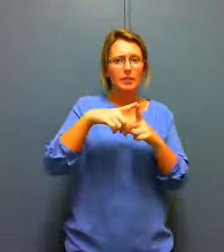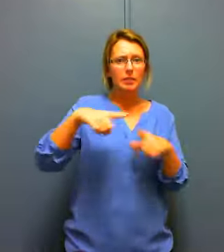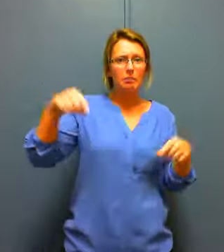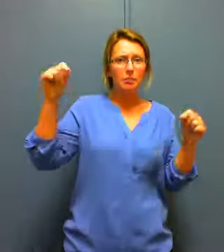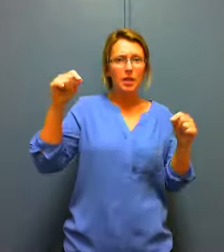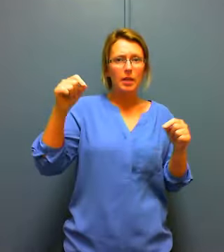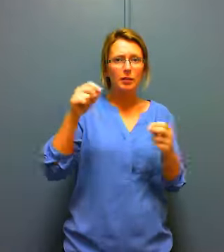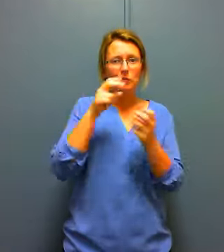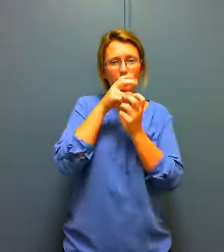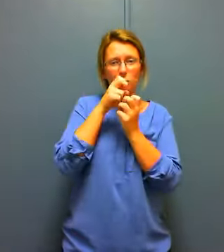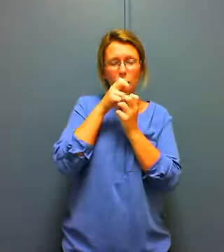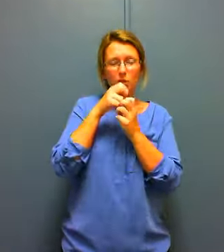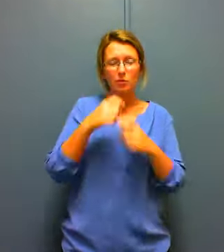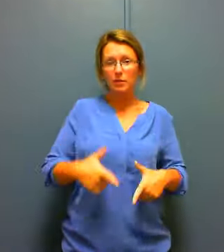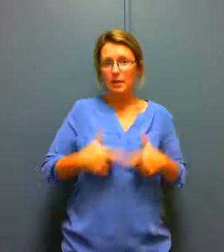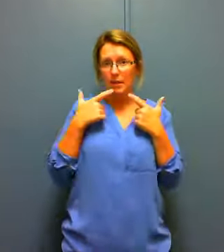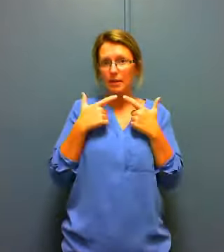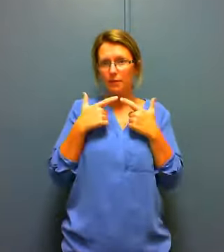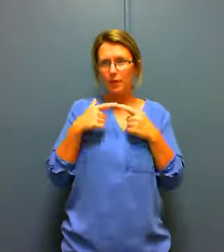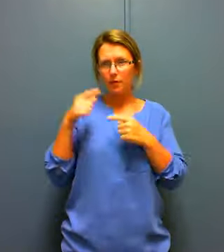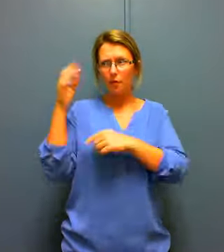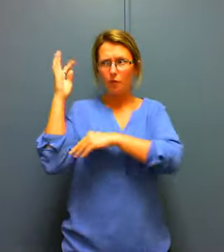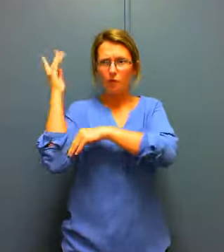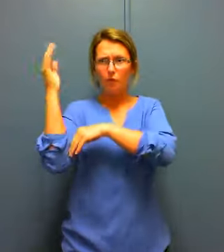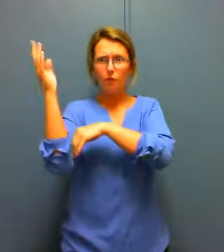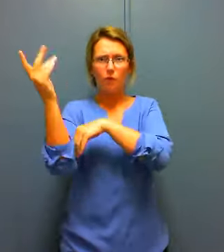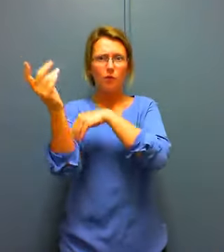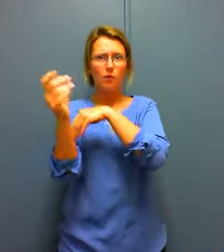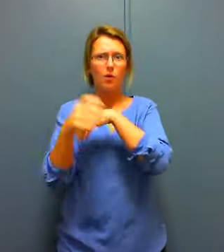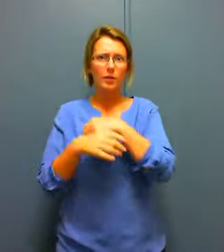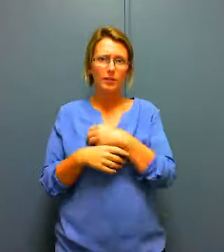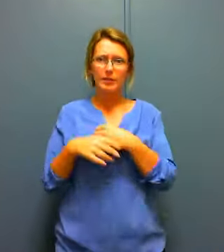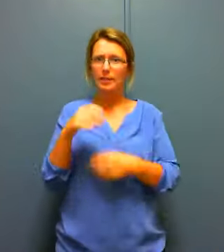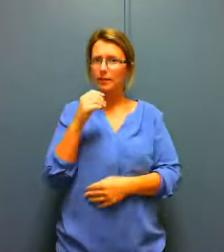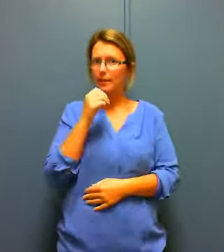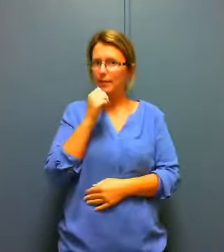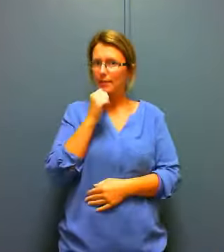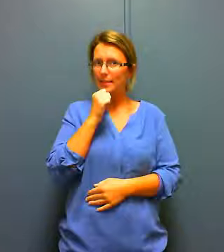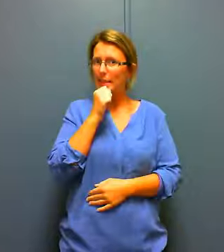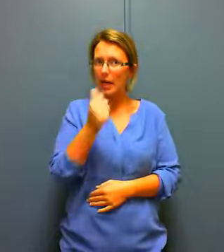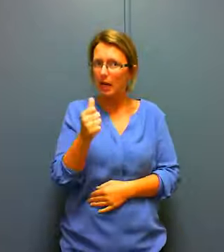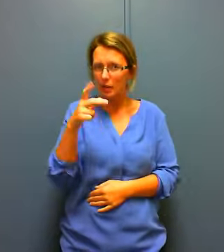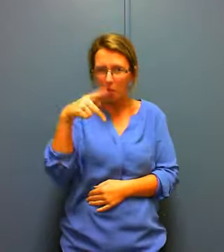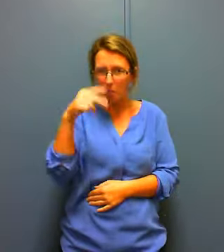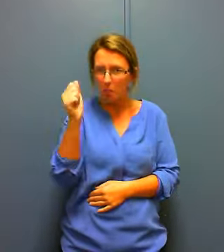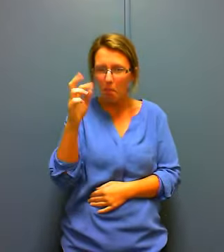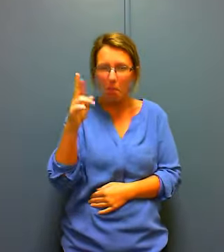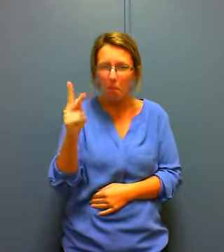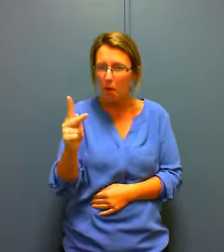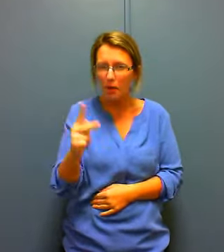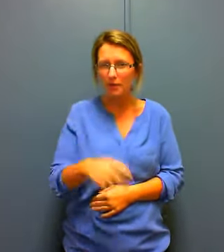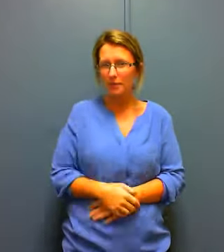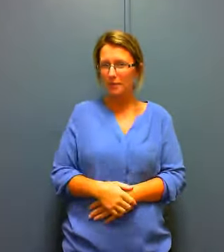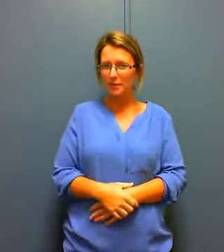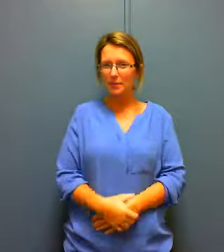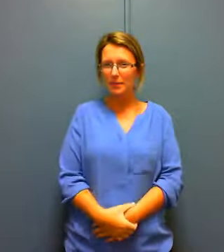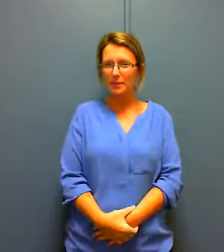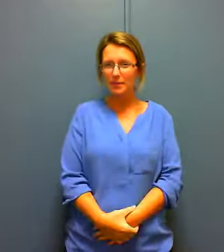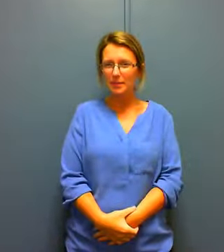it sounds so ominous you could only see squirrels in the deep forest they're everywhere here I grew